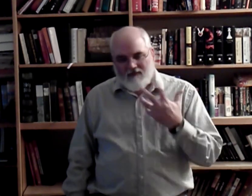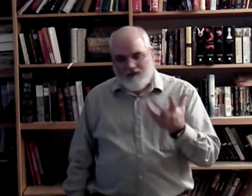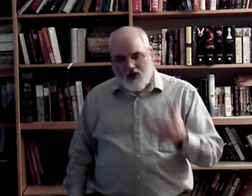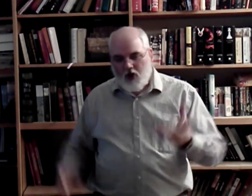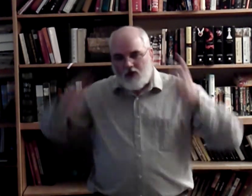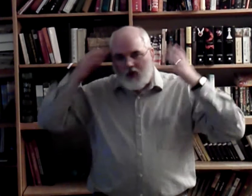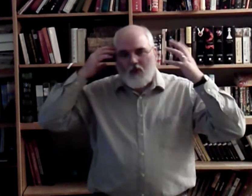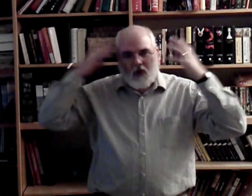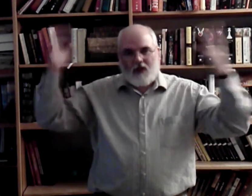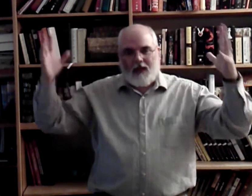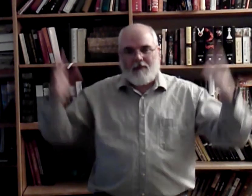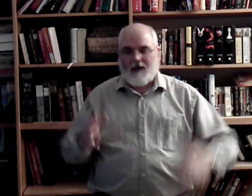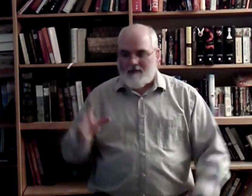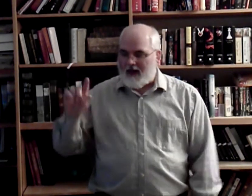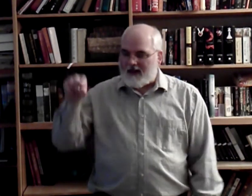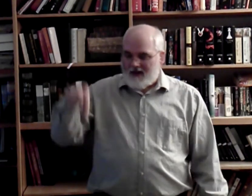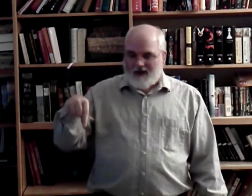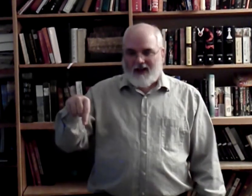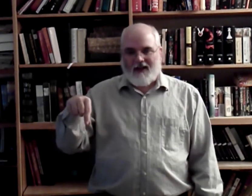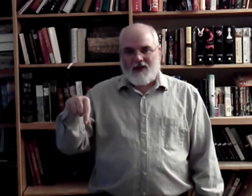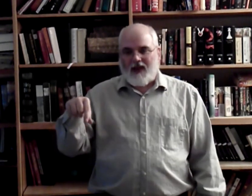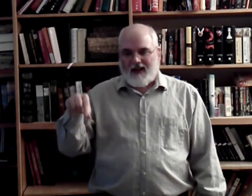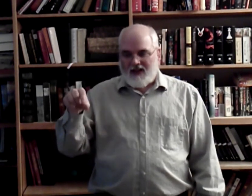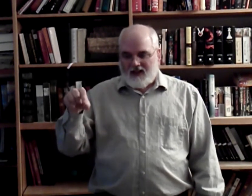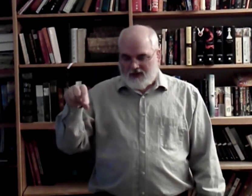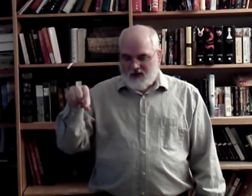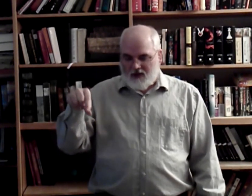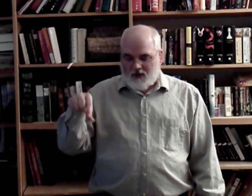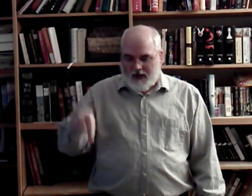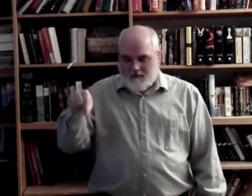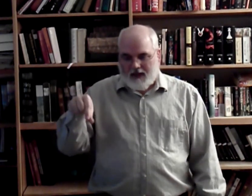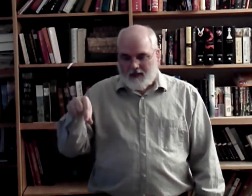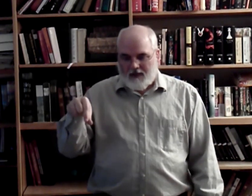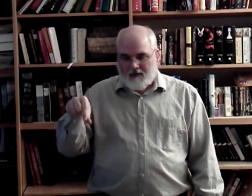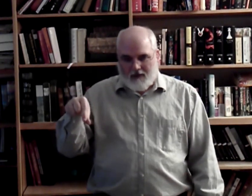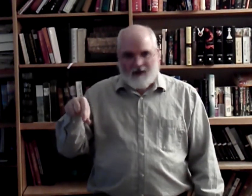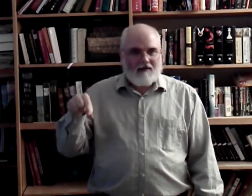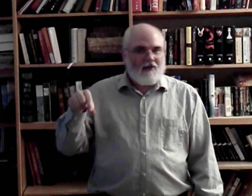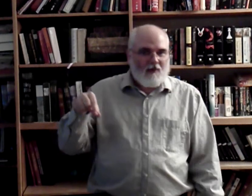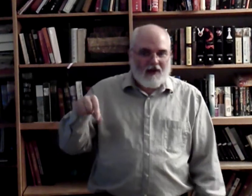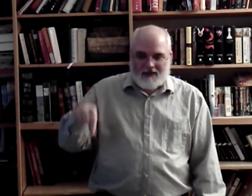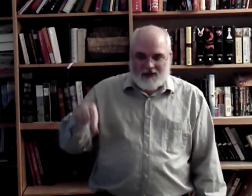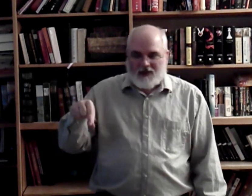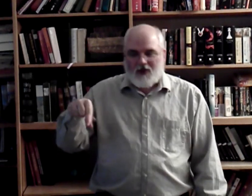No Q words come to my mind on how to do that. So quick pick something up. I don't know what it is. Q.